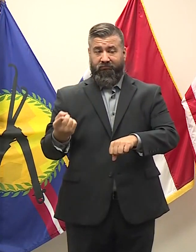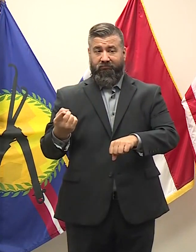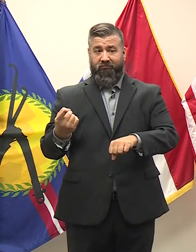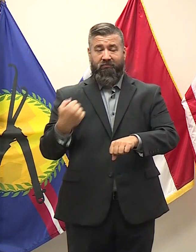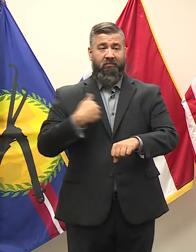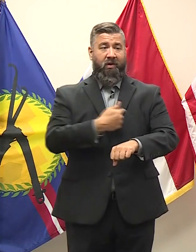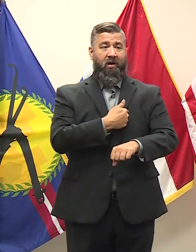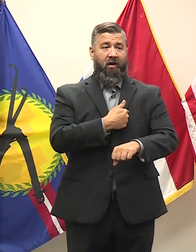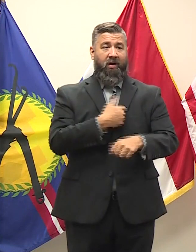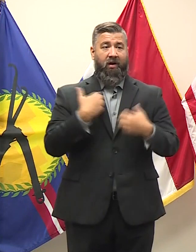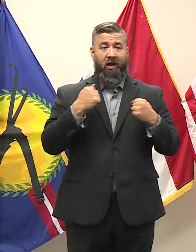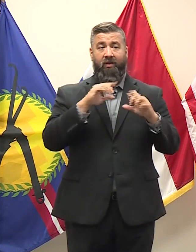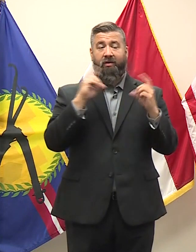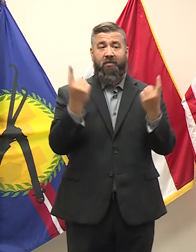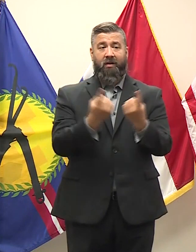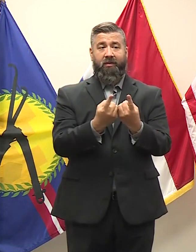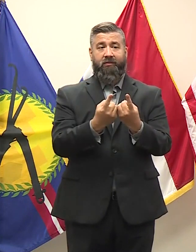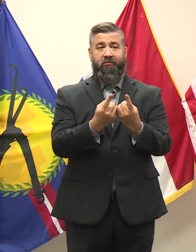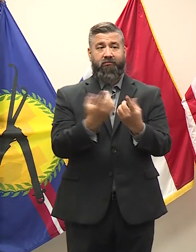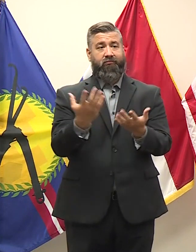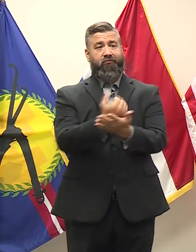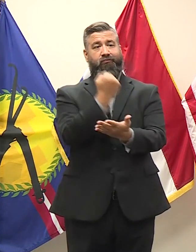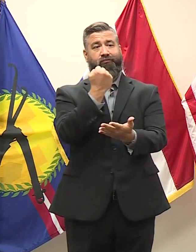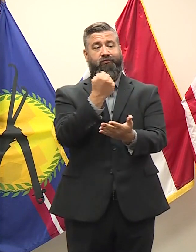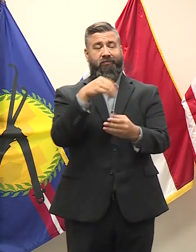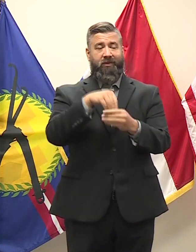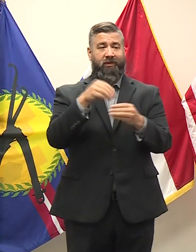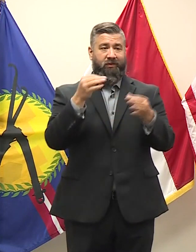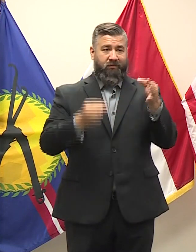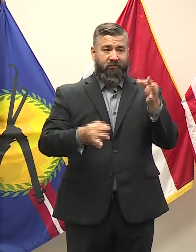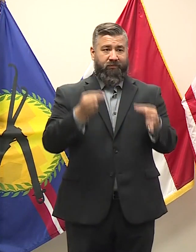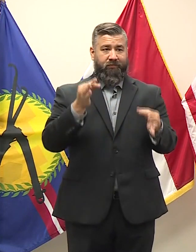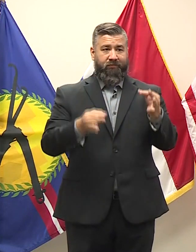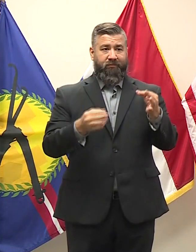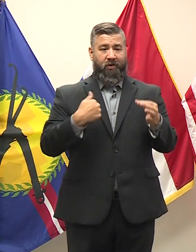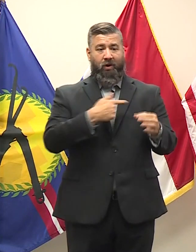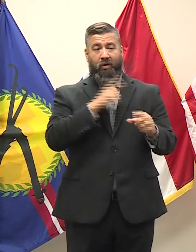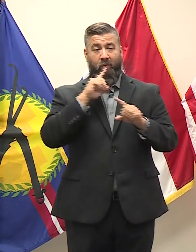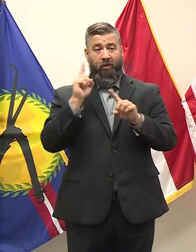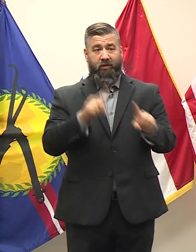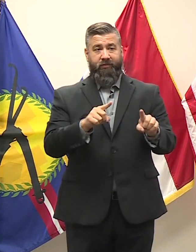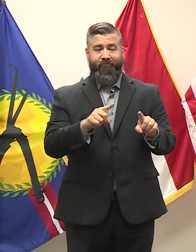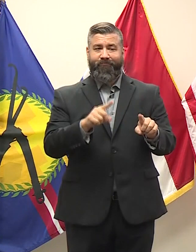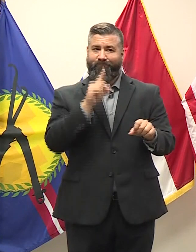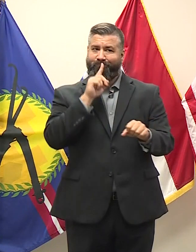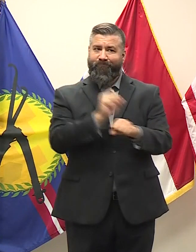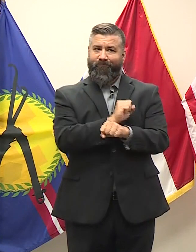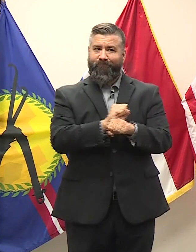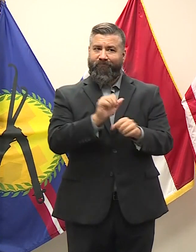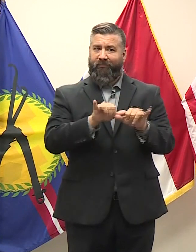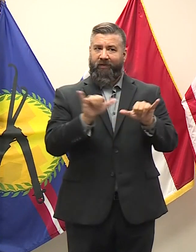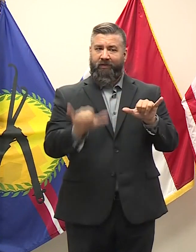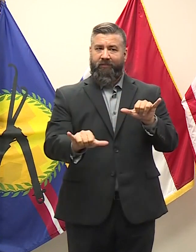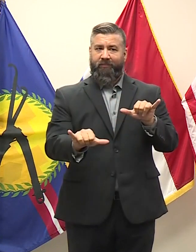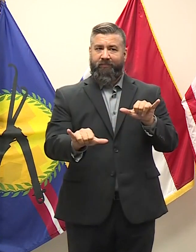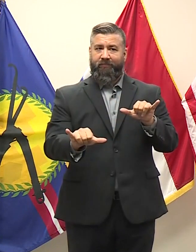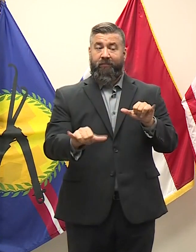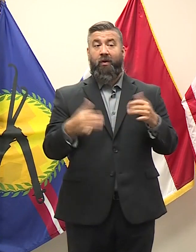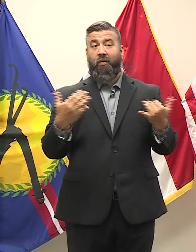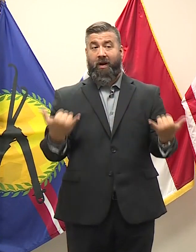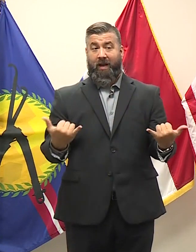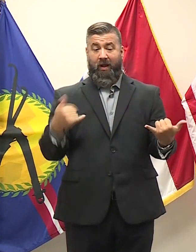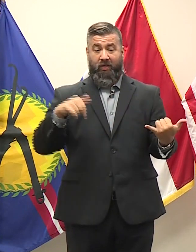our public health department prevailed in court, and our public health orders stood. This current public health order is in court.